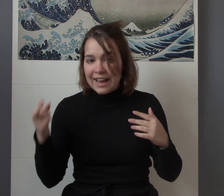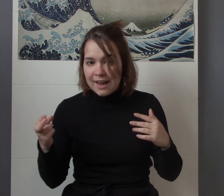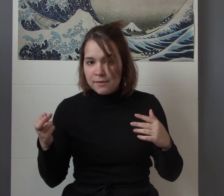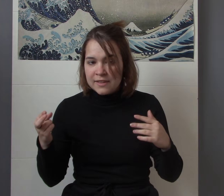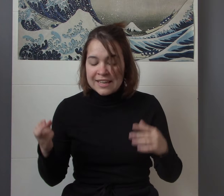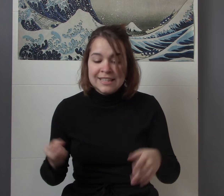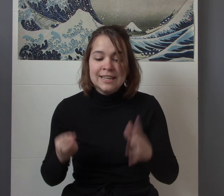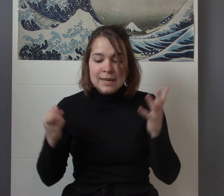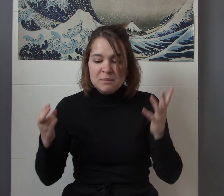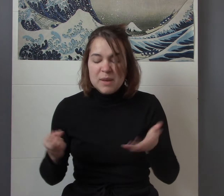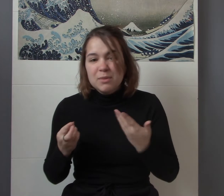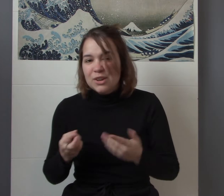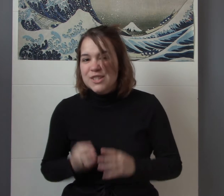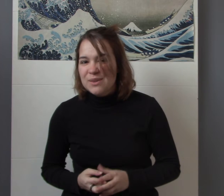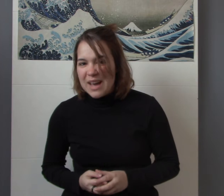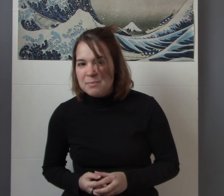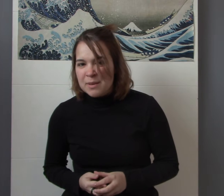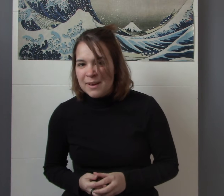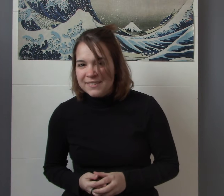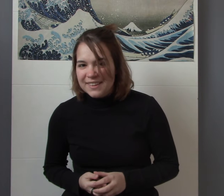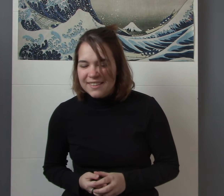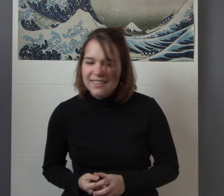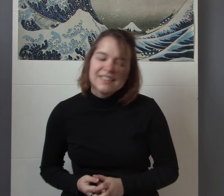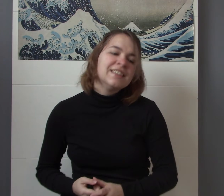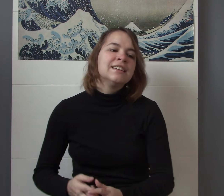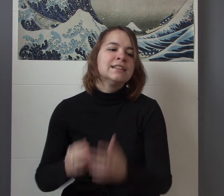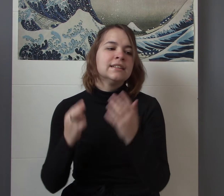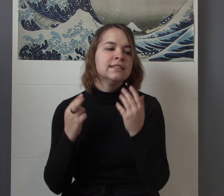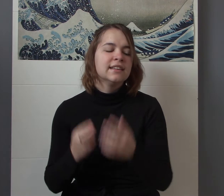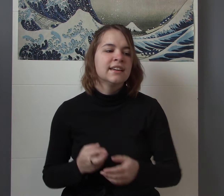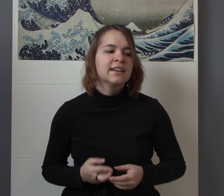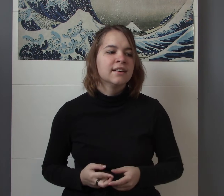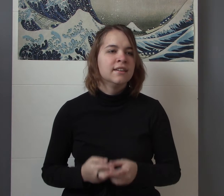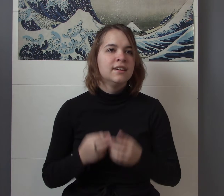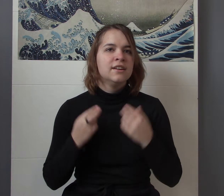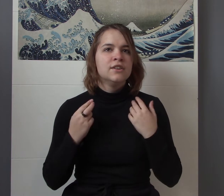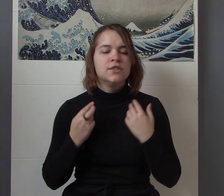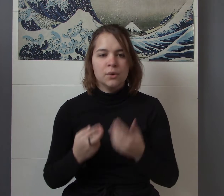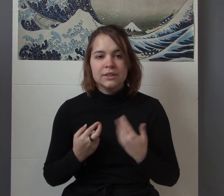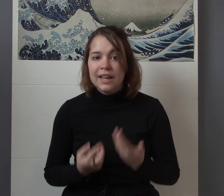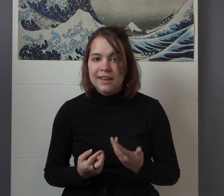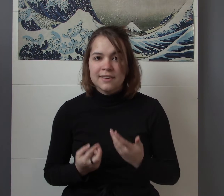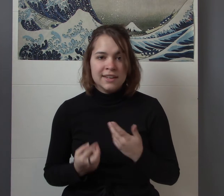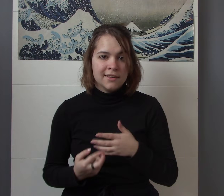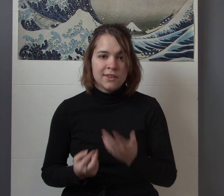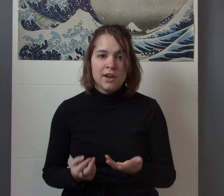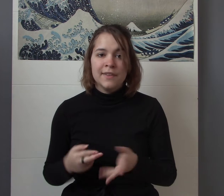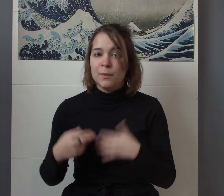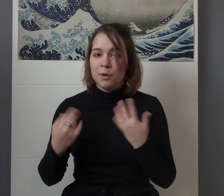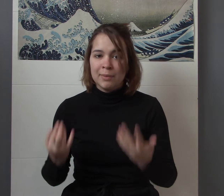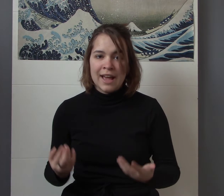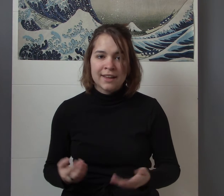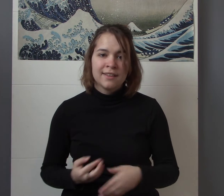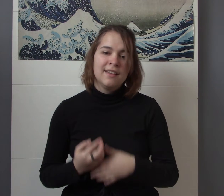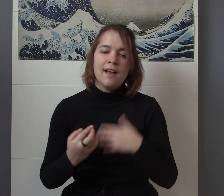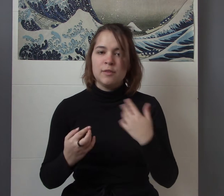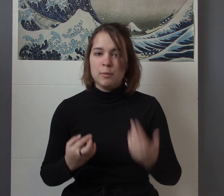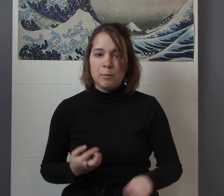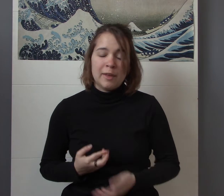have seen people aren't too happy about this they don't like that Nia's gone they want her back some people are like